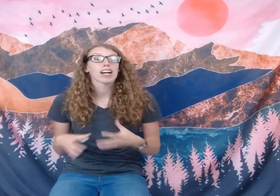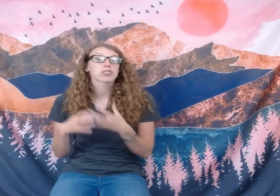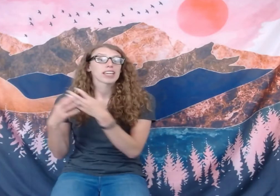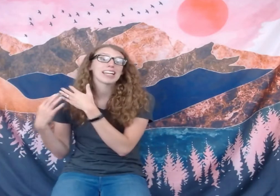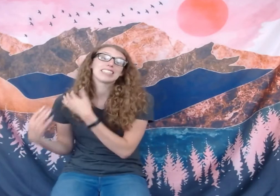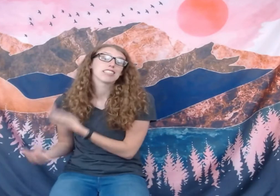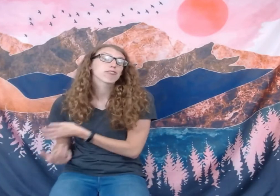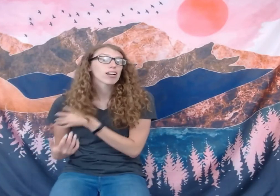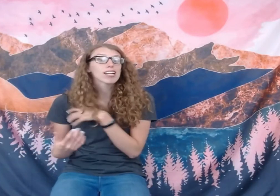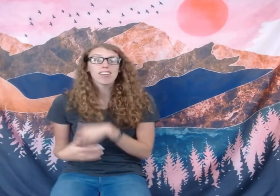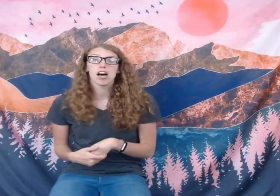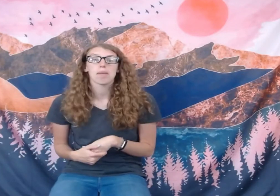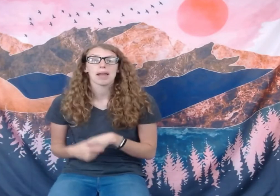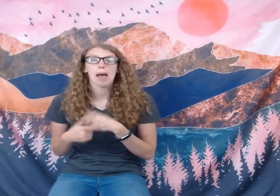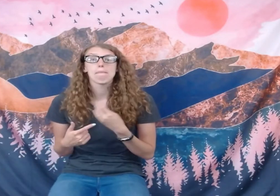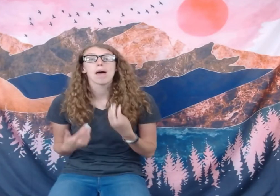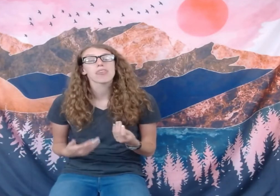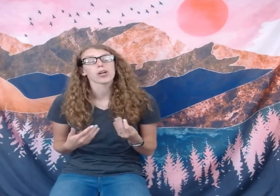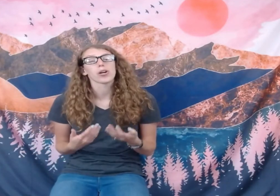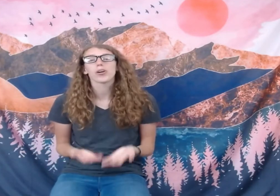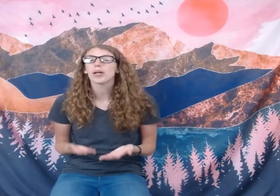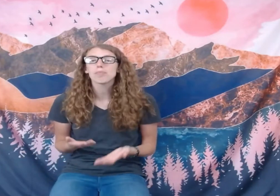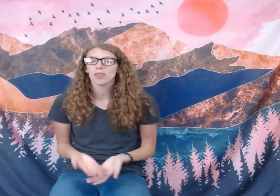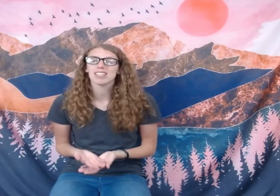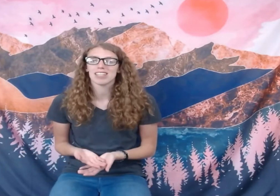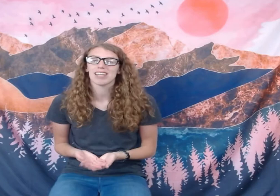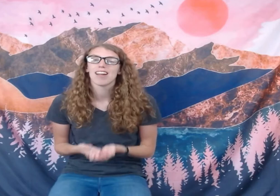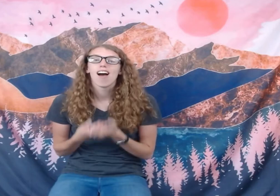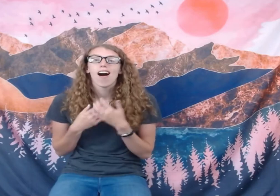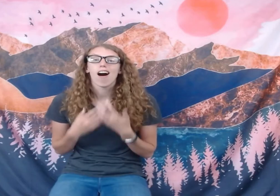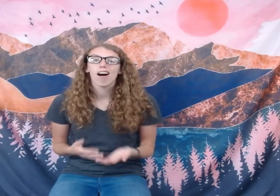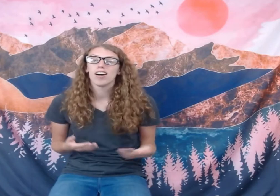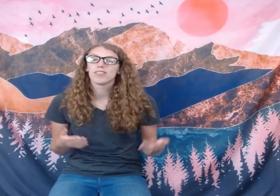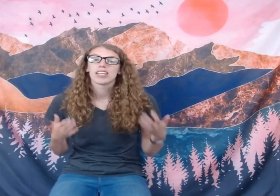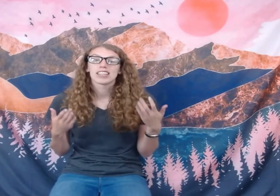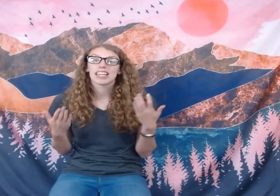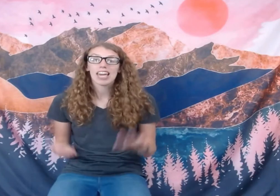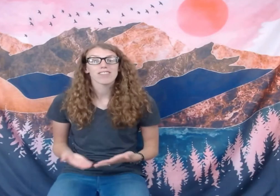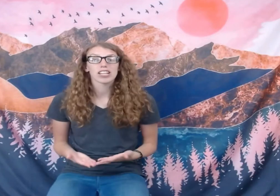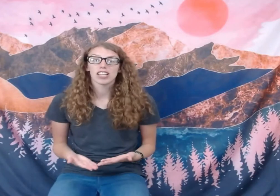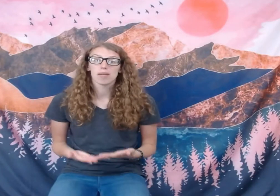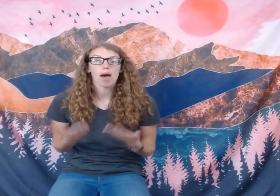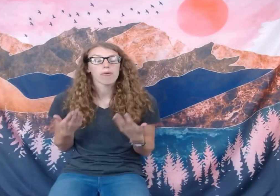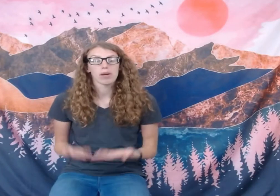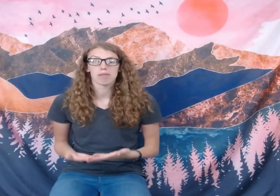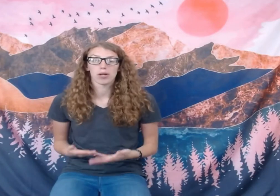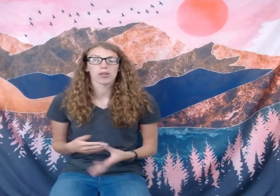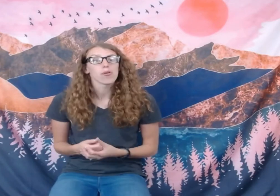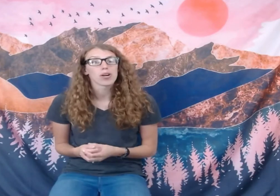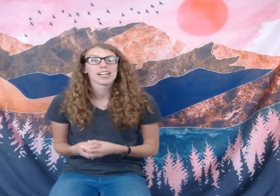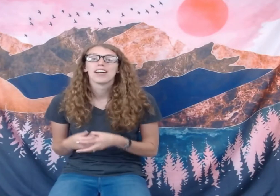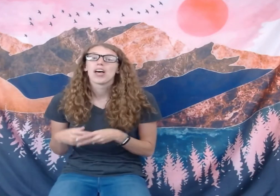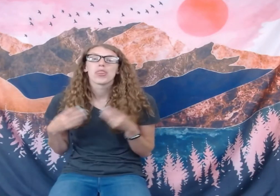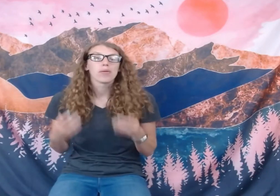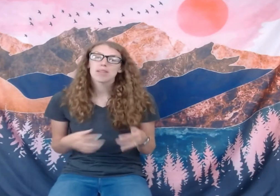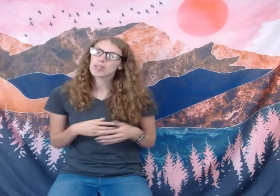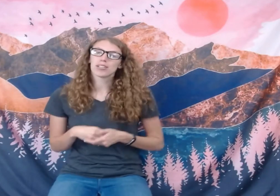actually a different club and I met the current president of the caving club at Wittenberg or the Wittenberg